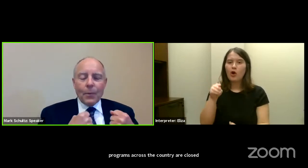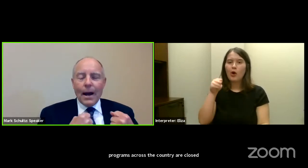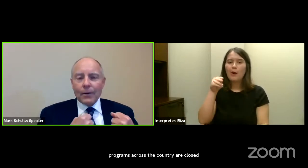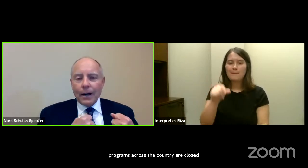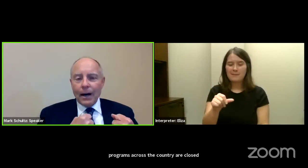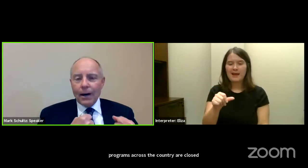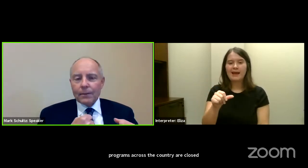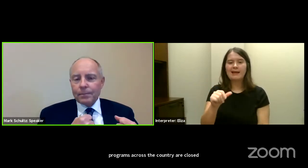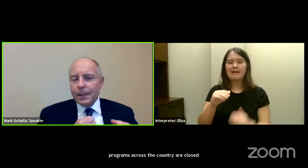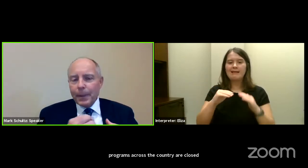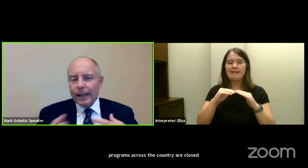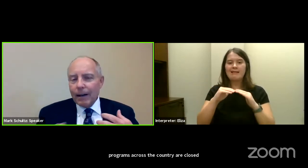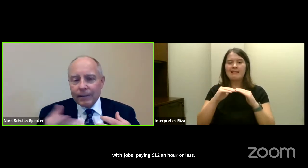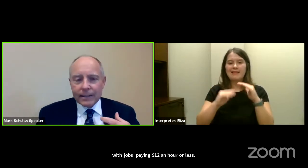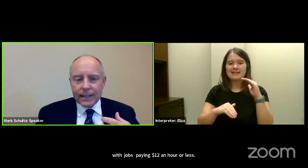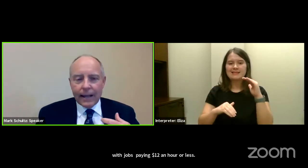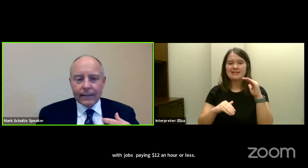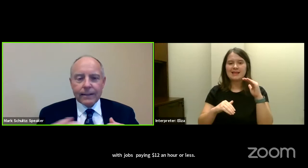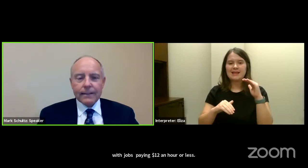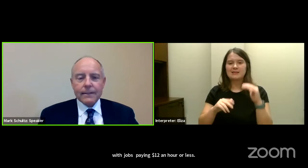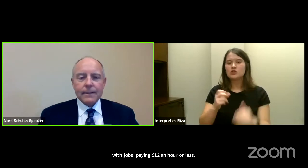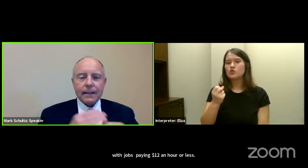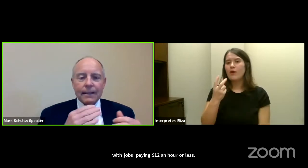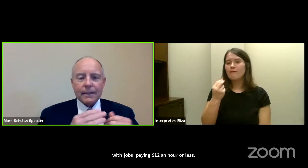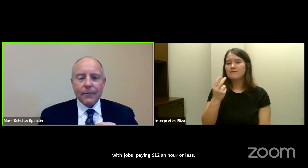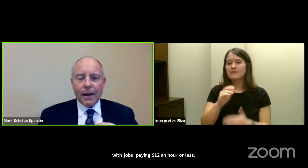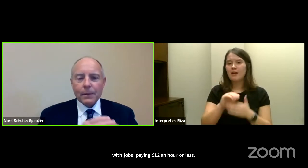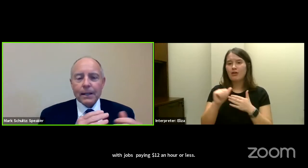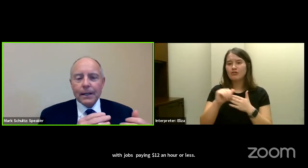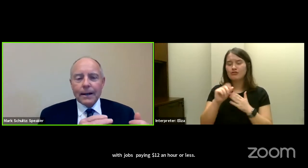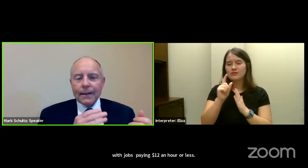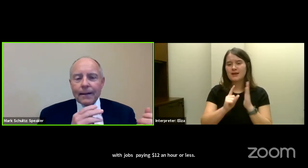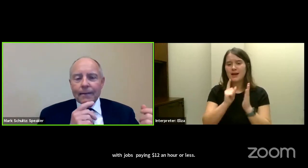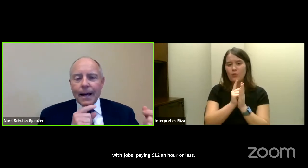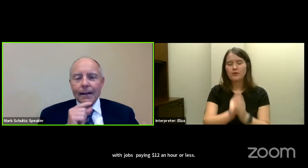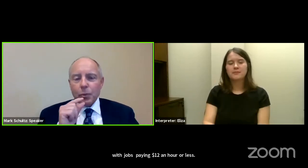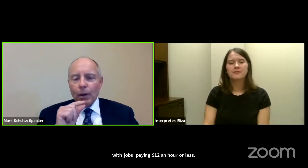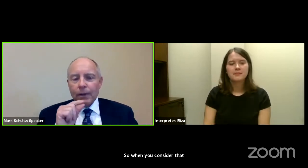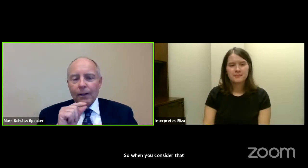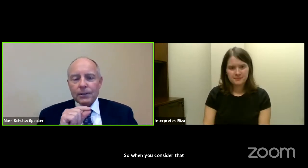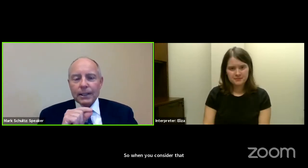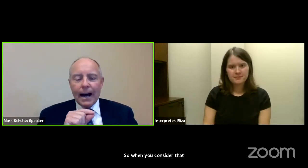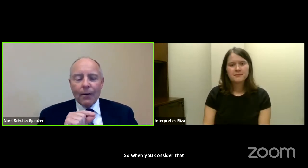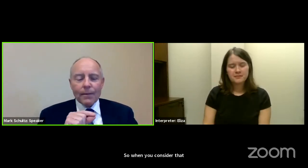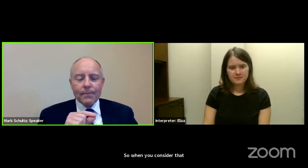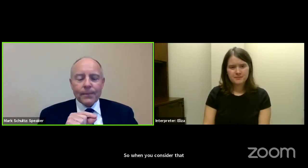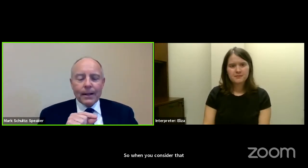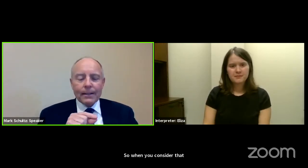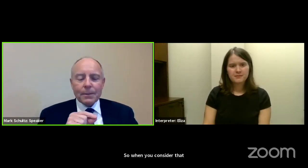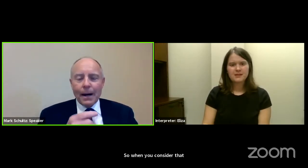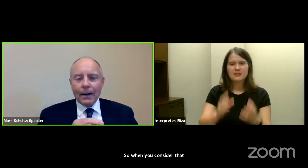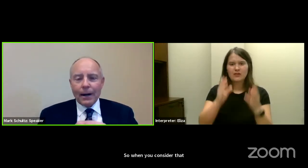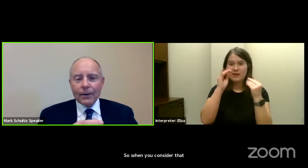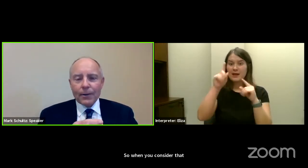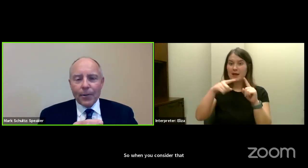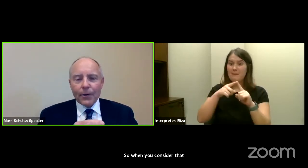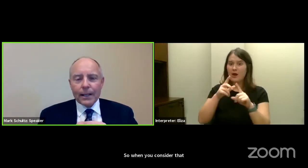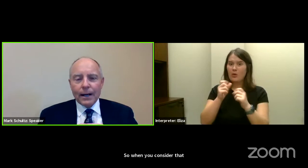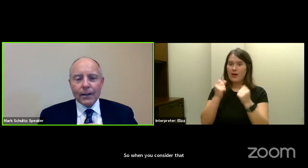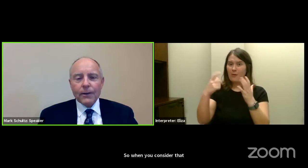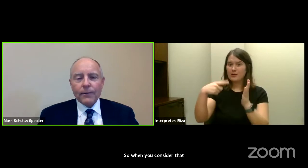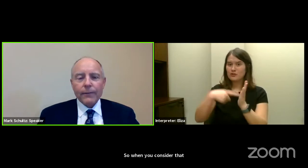around, depending on the state and the size of the family, that $12 an hour is about